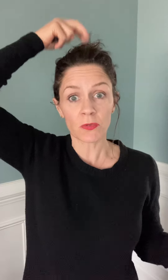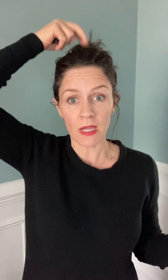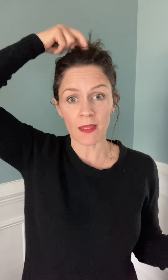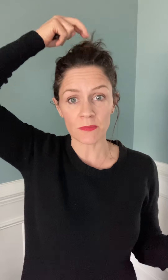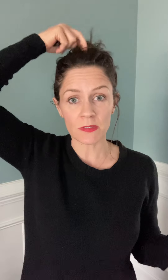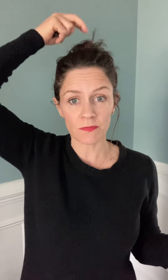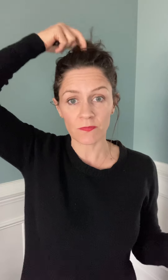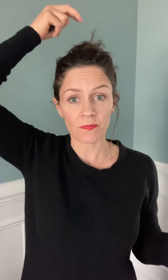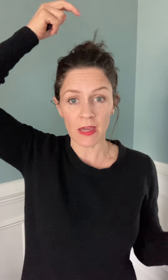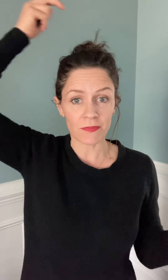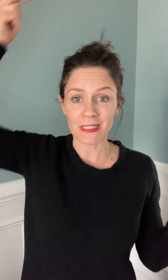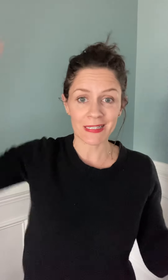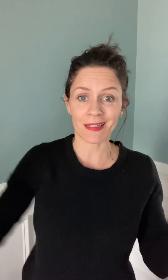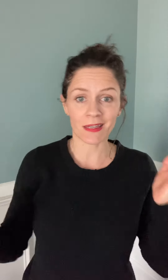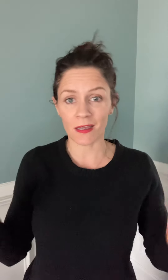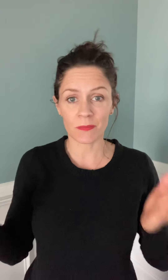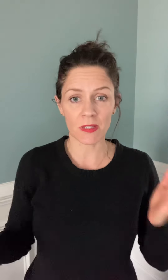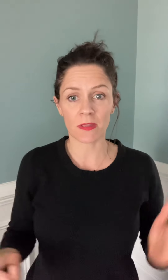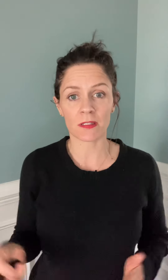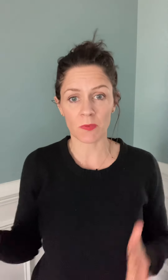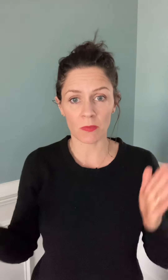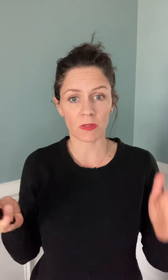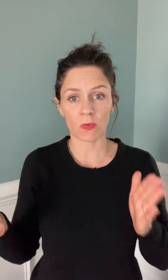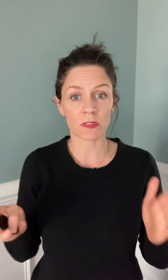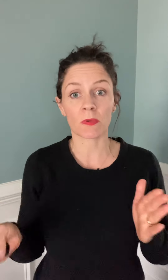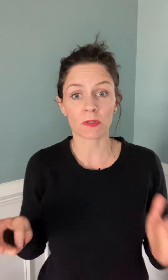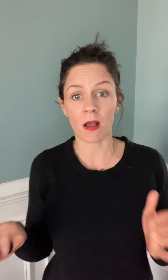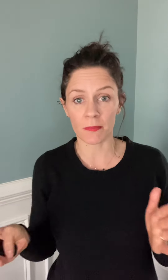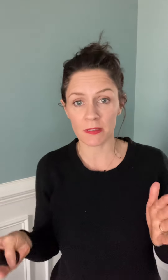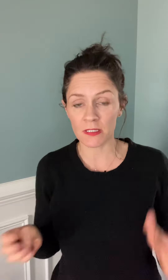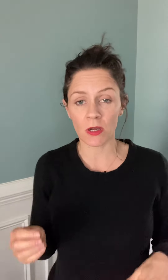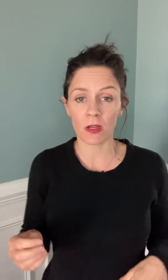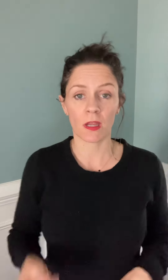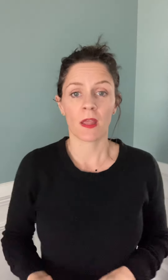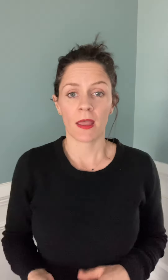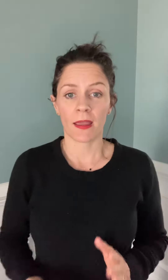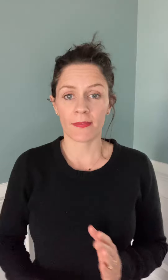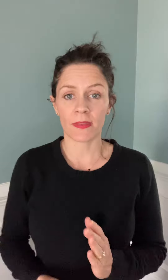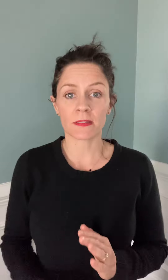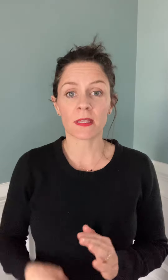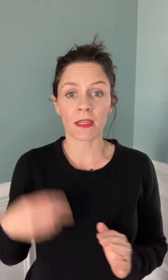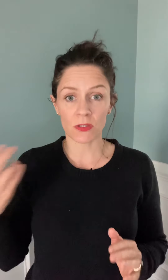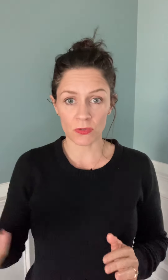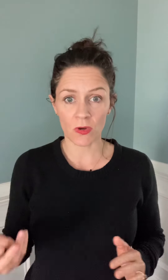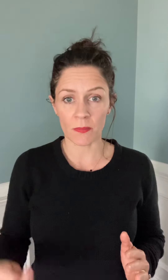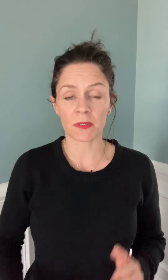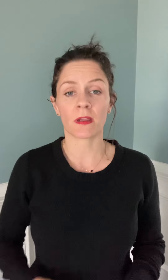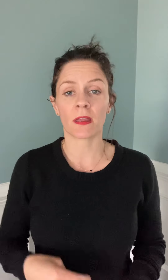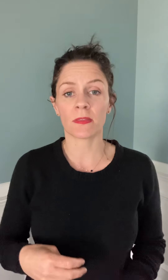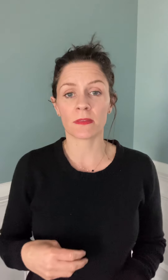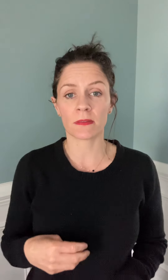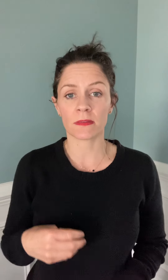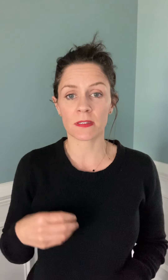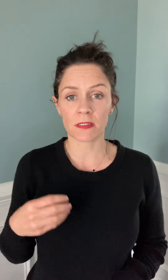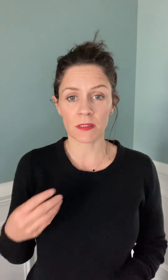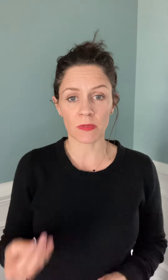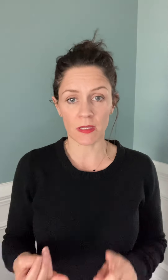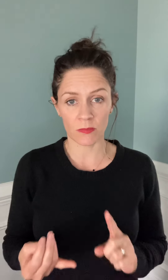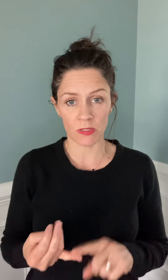times, five to ten times I think is probably what's most commonly taught. And then saying your script. And this is something that can be